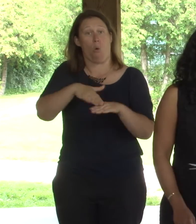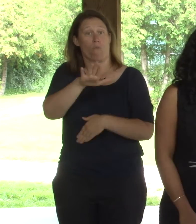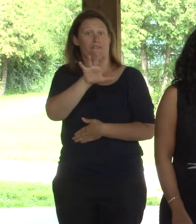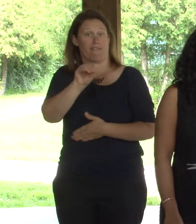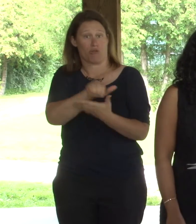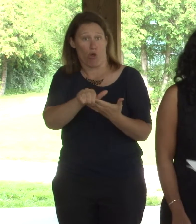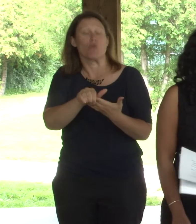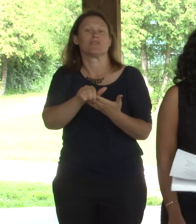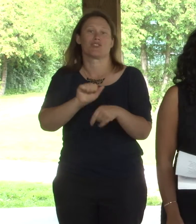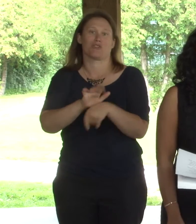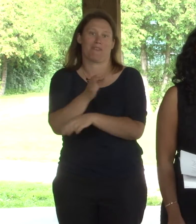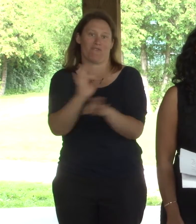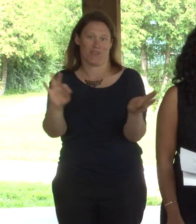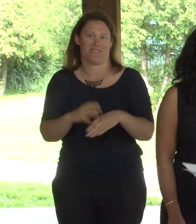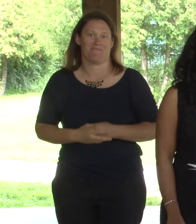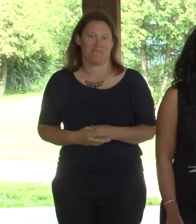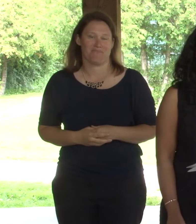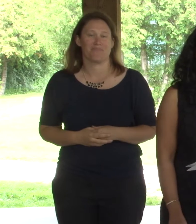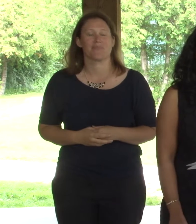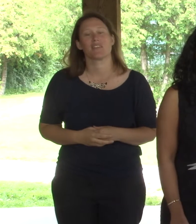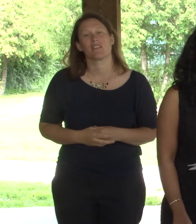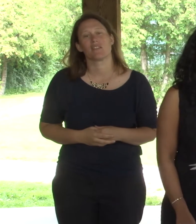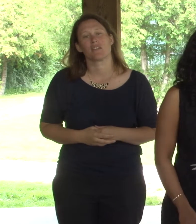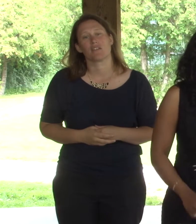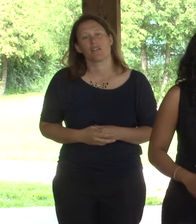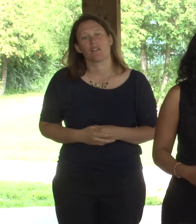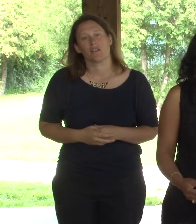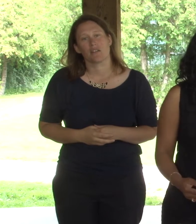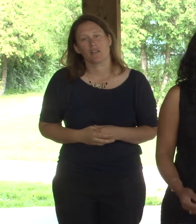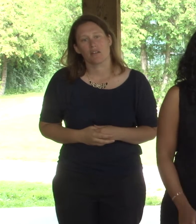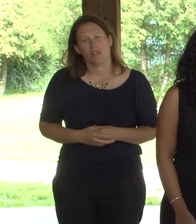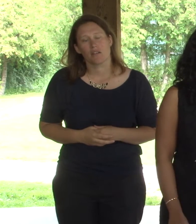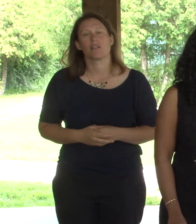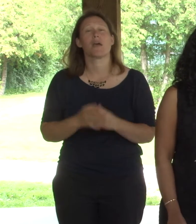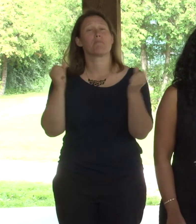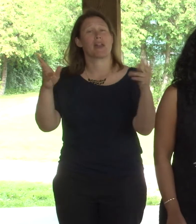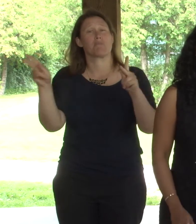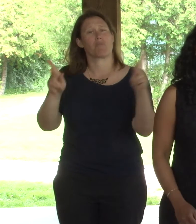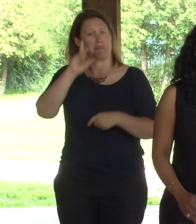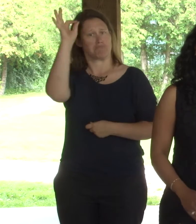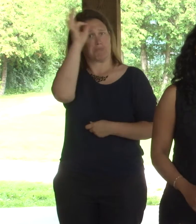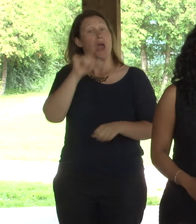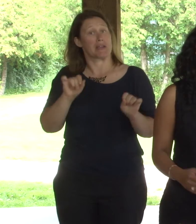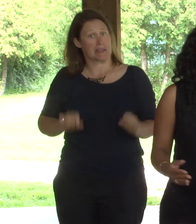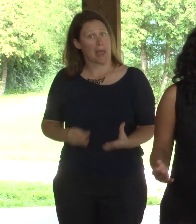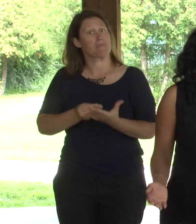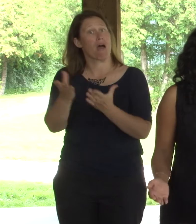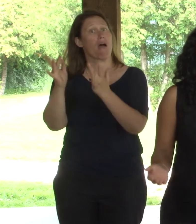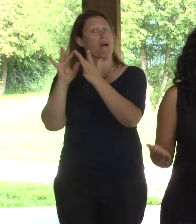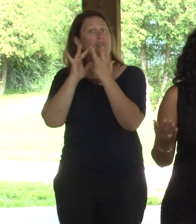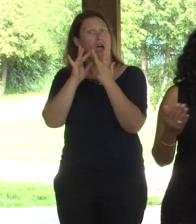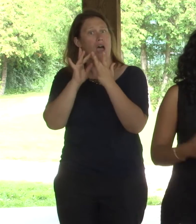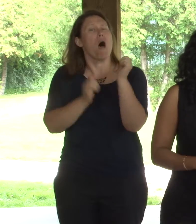many people are not aware of buying such products other than the regular pharmacy stores. We are online mail order